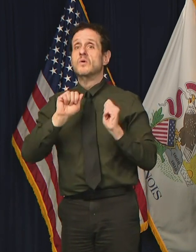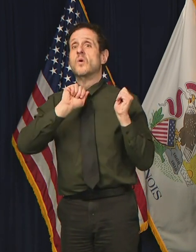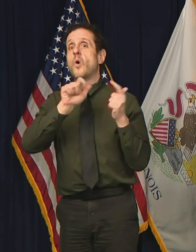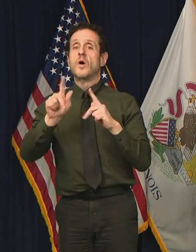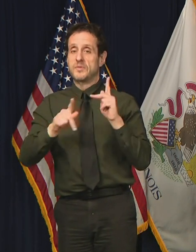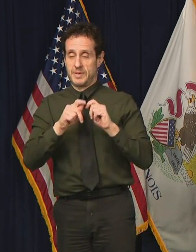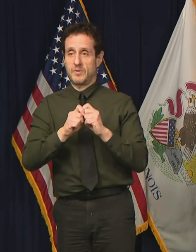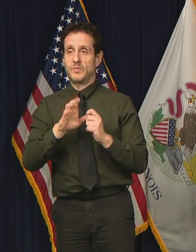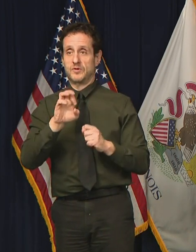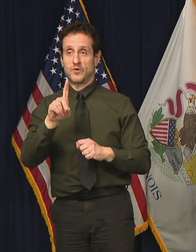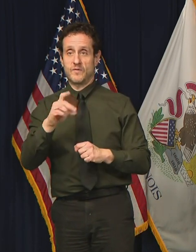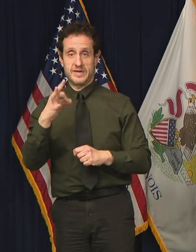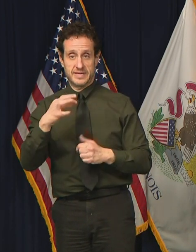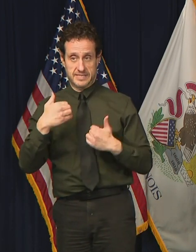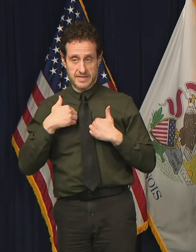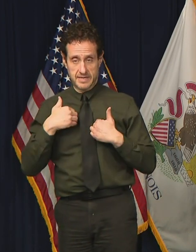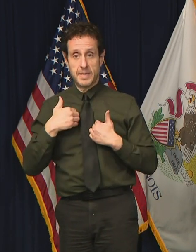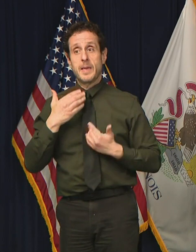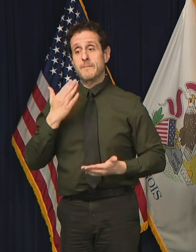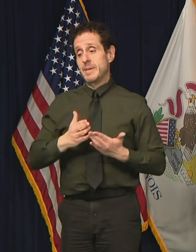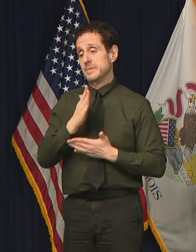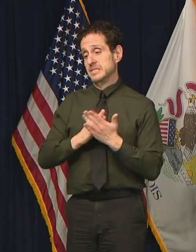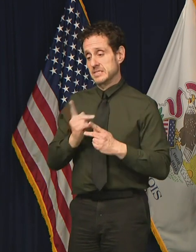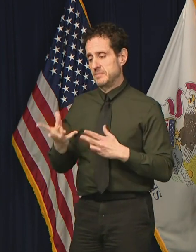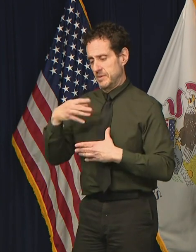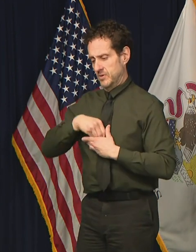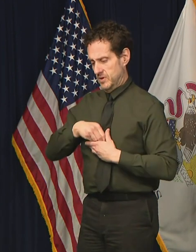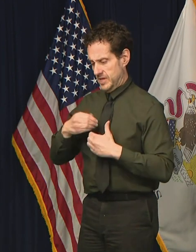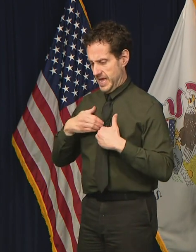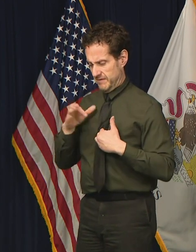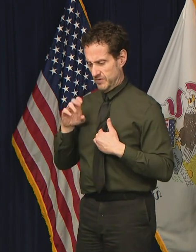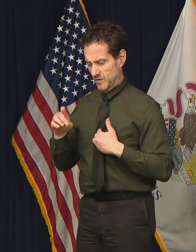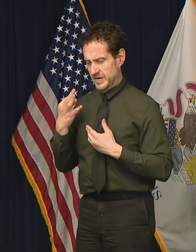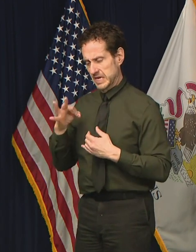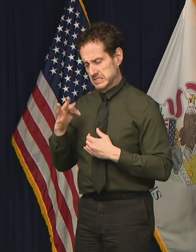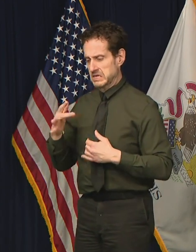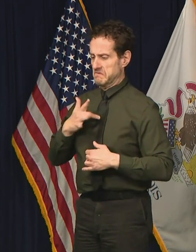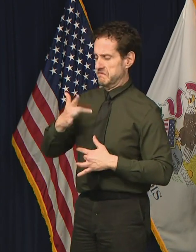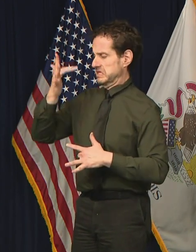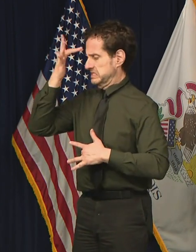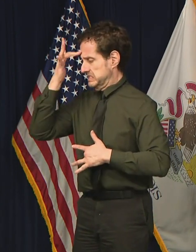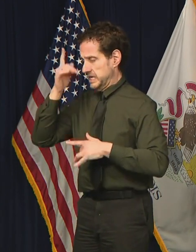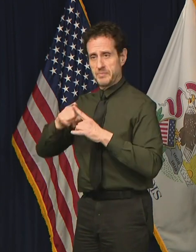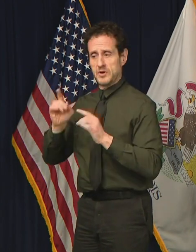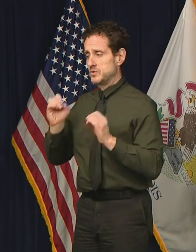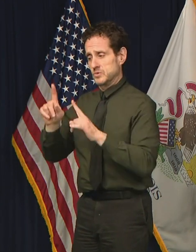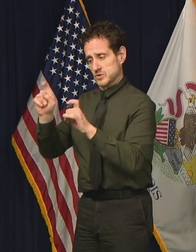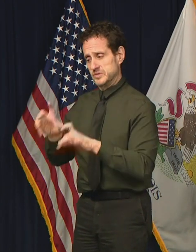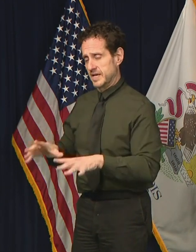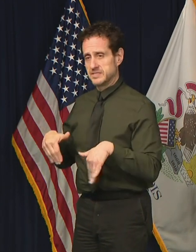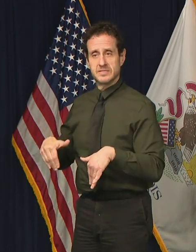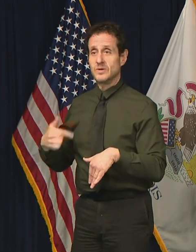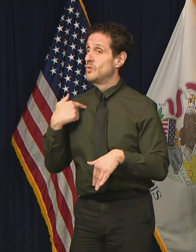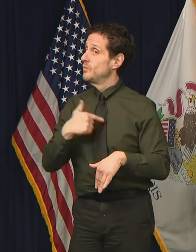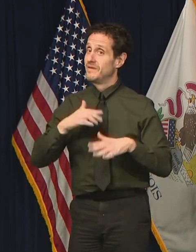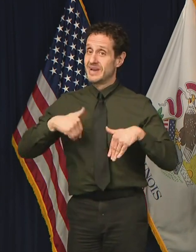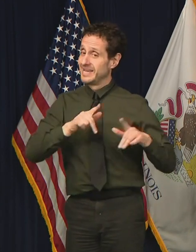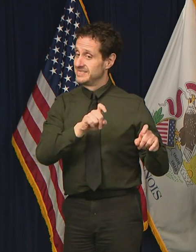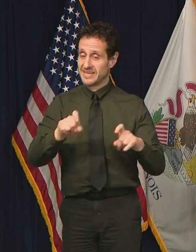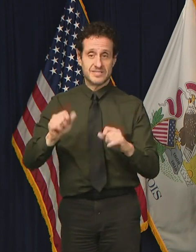that you may have been ill, but didn't have a test to confirm it. we know that we're not testing everyone.